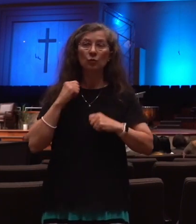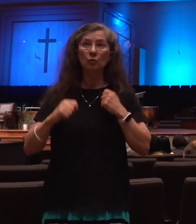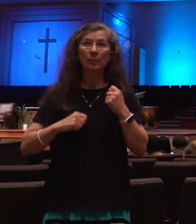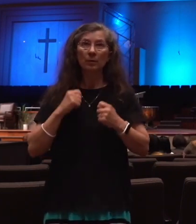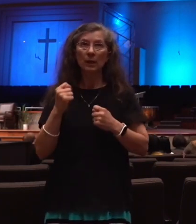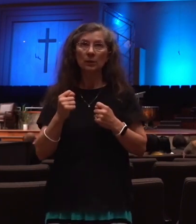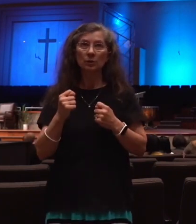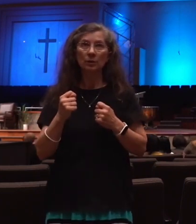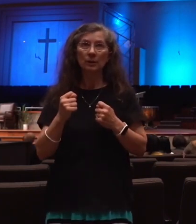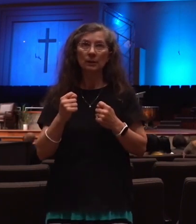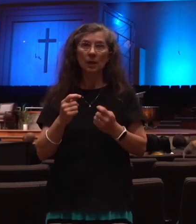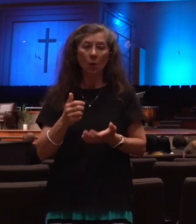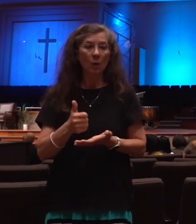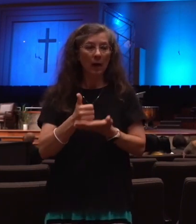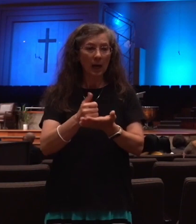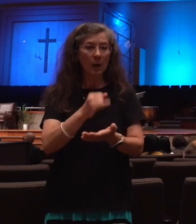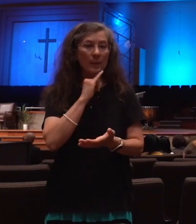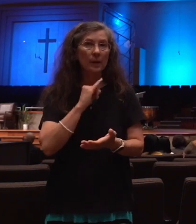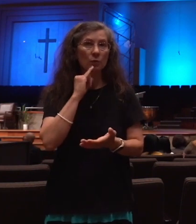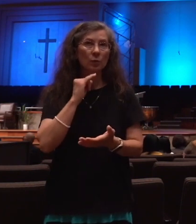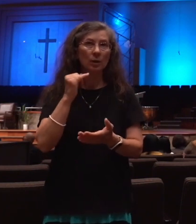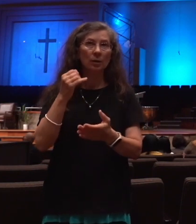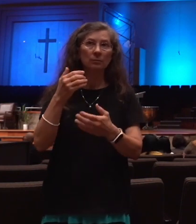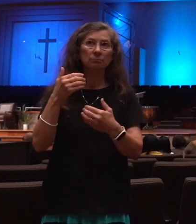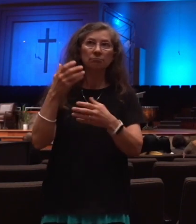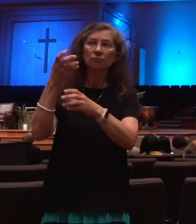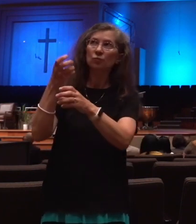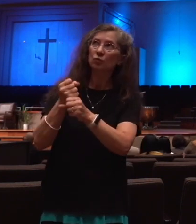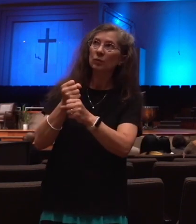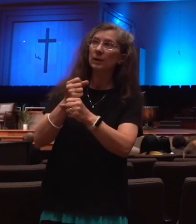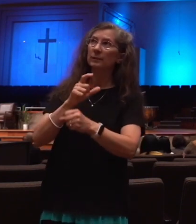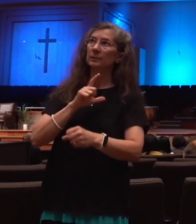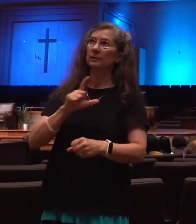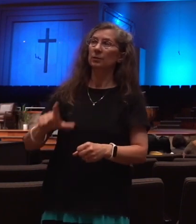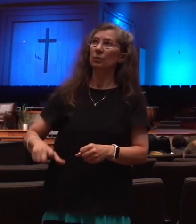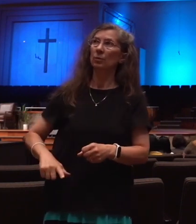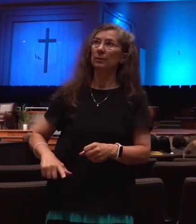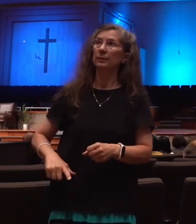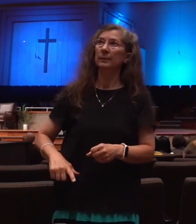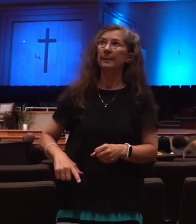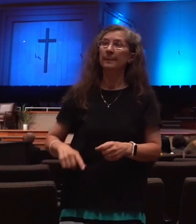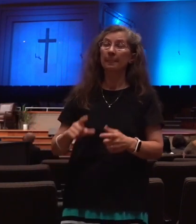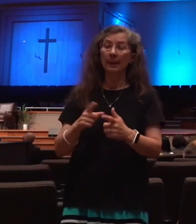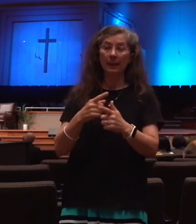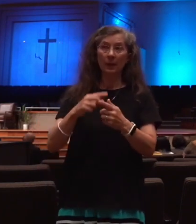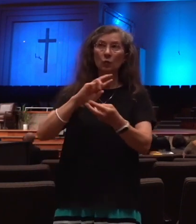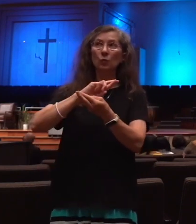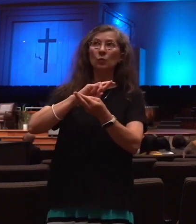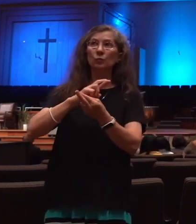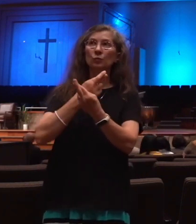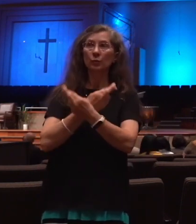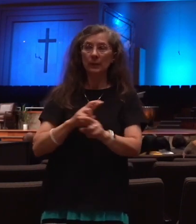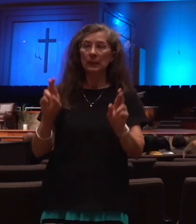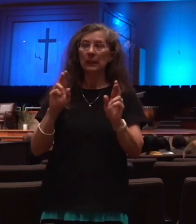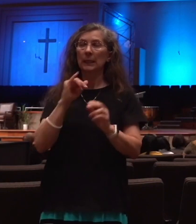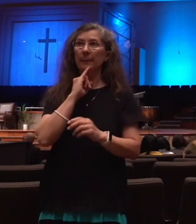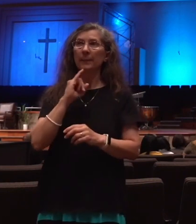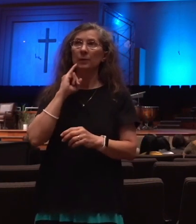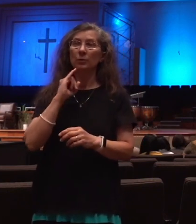faith. And then, of course, the third thing is to redeem Israel. Romans 11, 26 says, And so all Israel shall